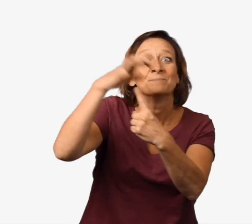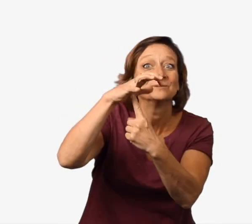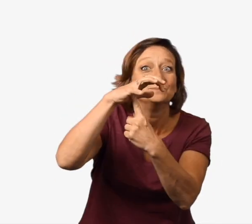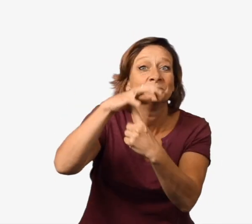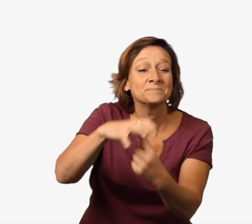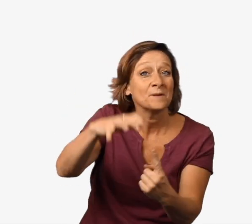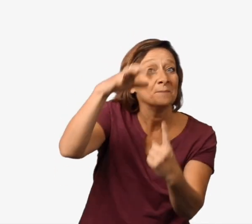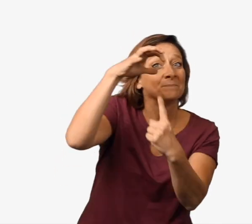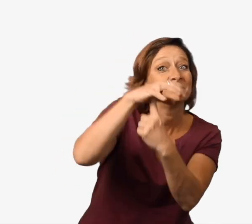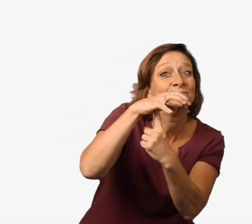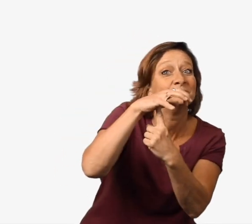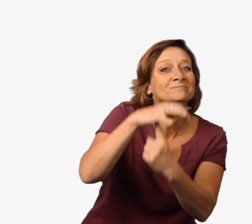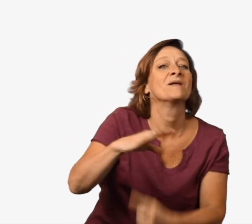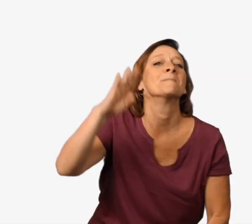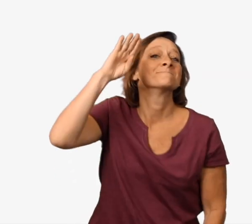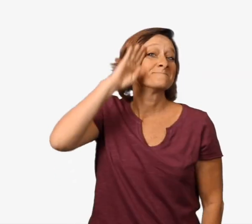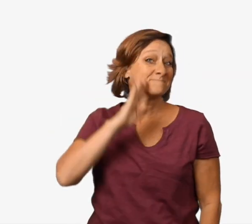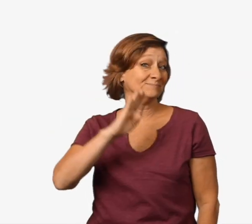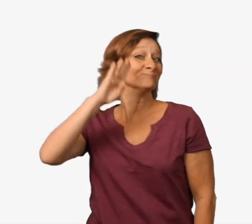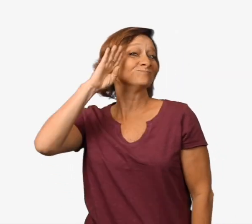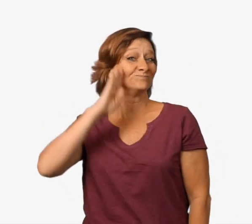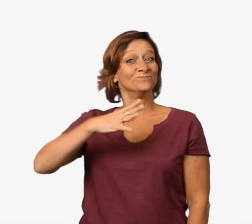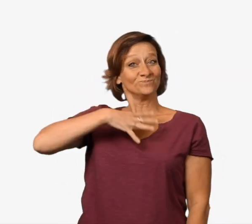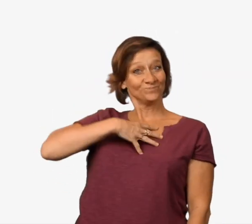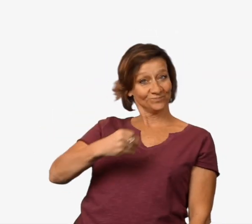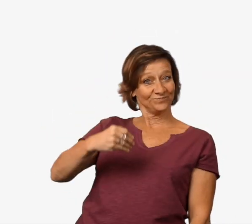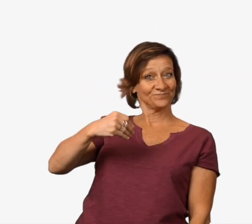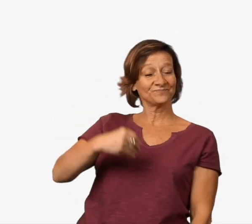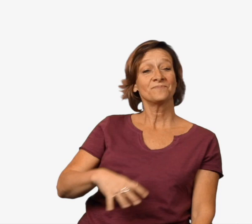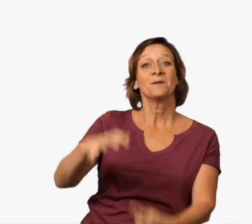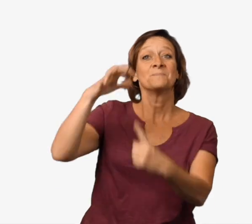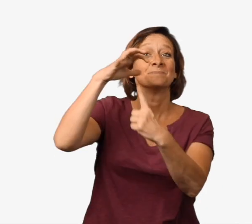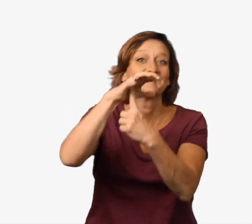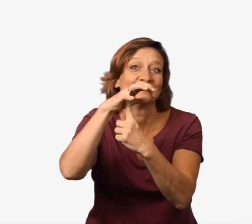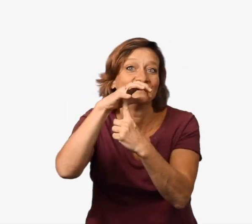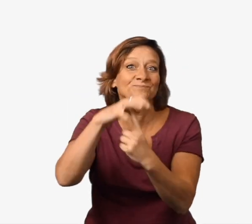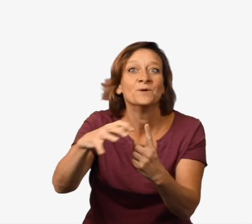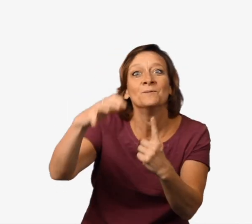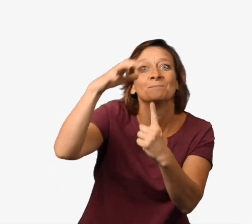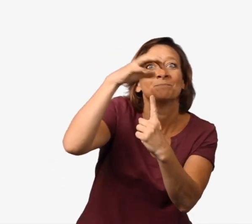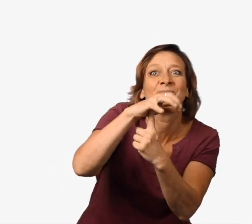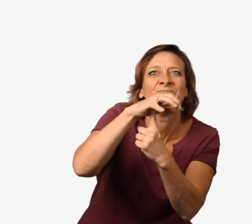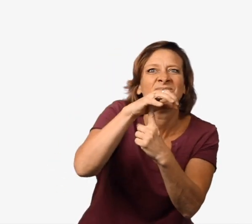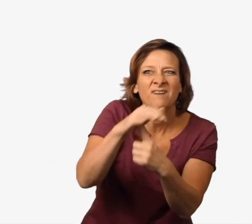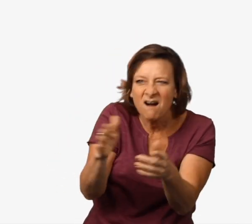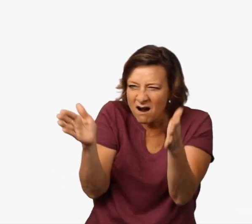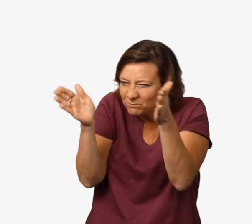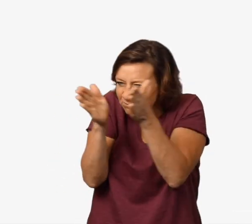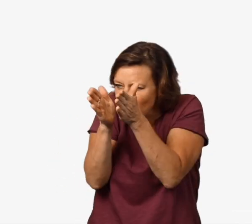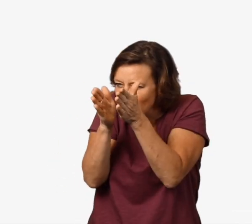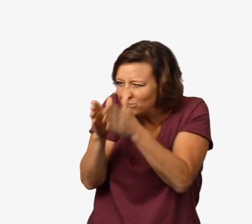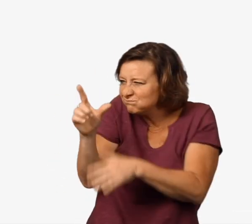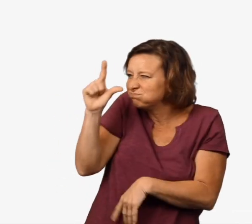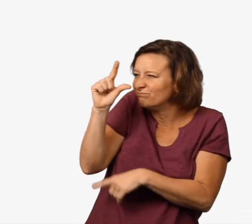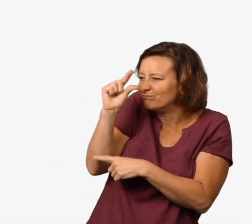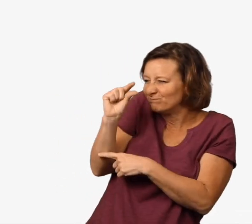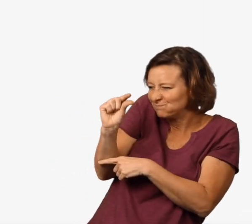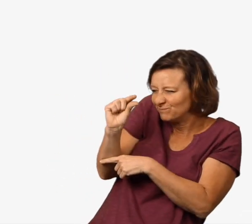Mushroom, mushroom. Brown, brown, white. Mushroom, mushroom. Small,